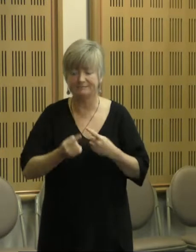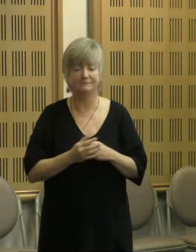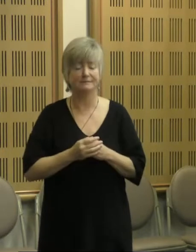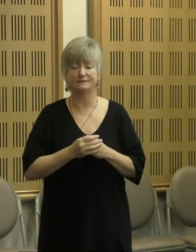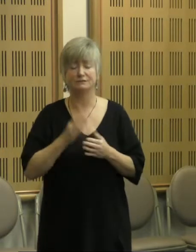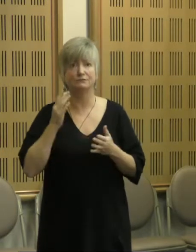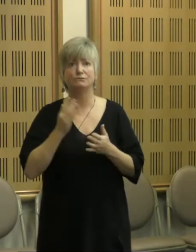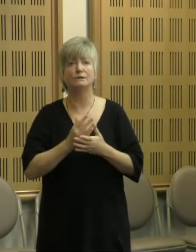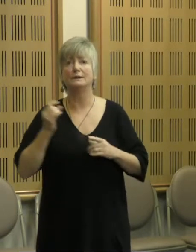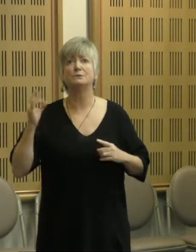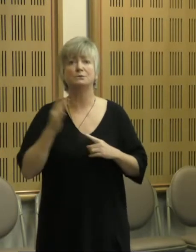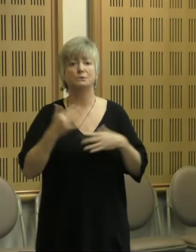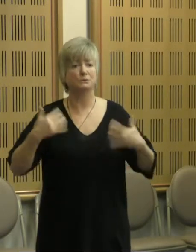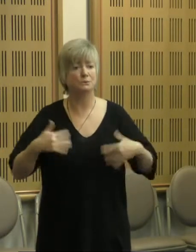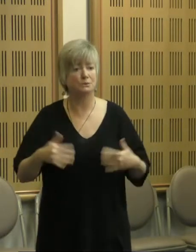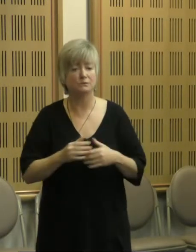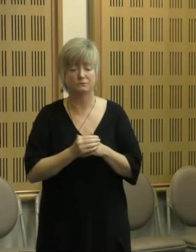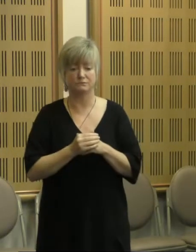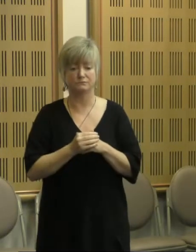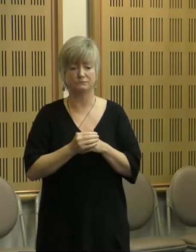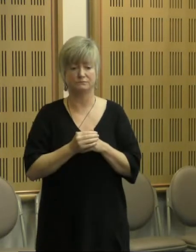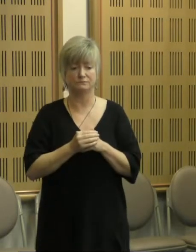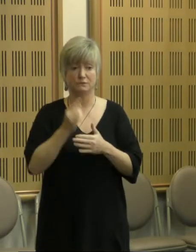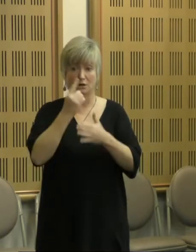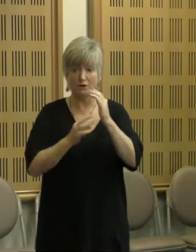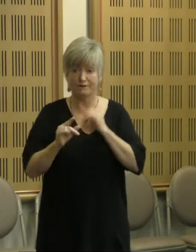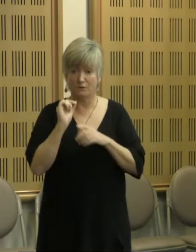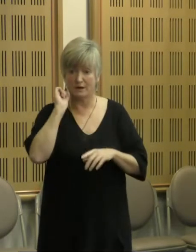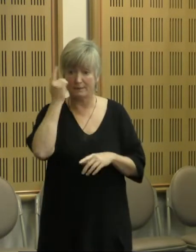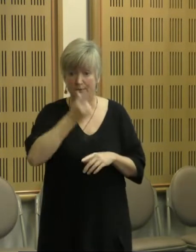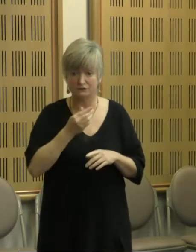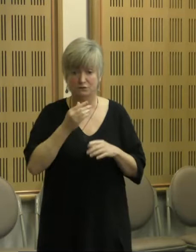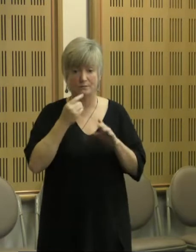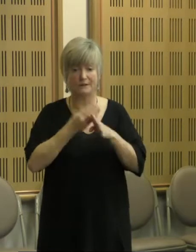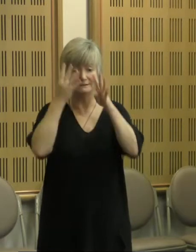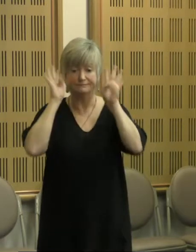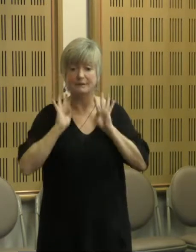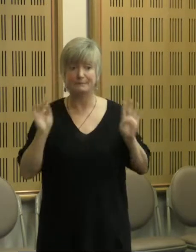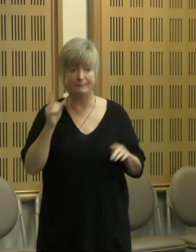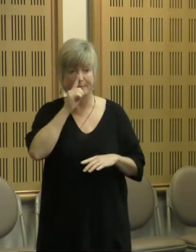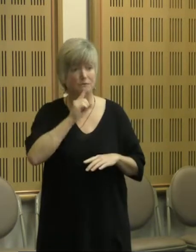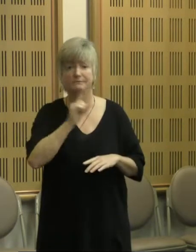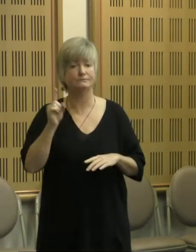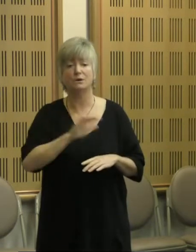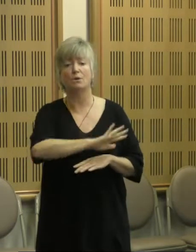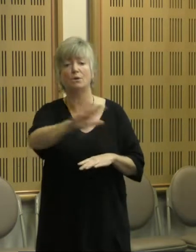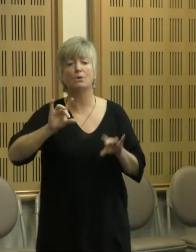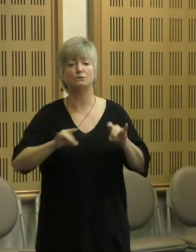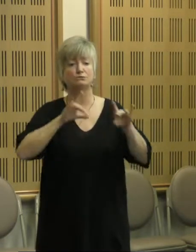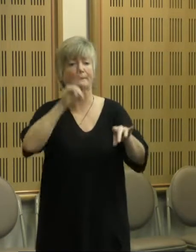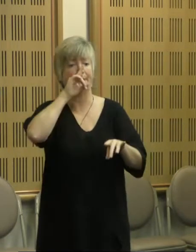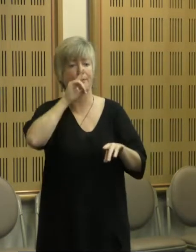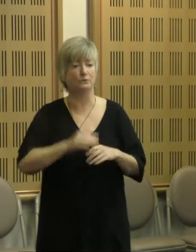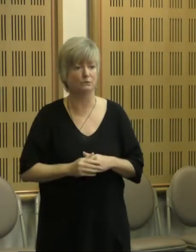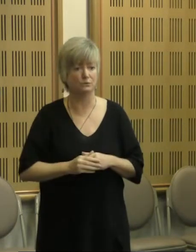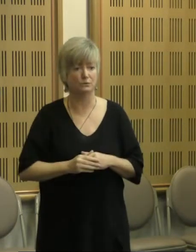critical, not just for Aboriginal and Torres Strait Islander peoples, but for all Australians. As this